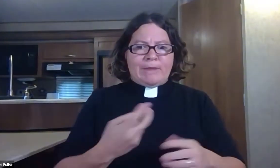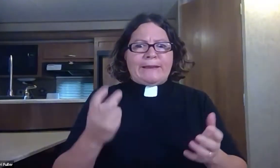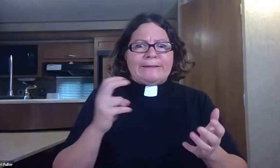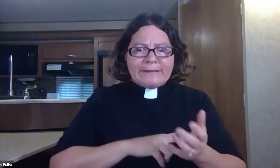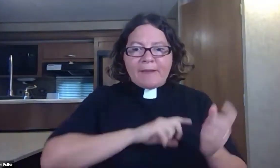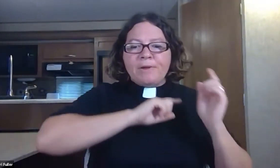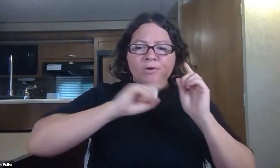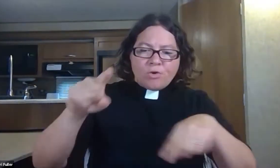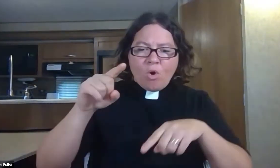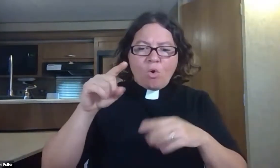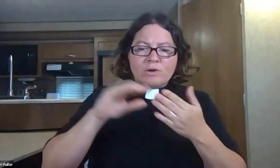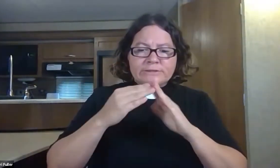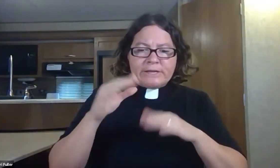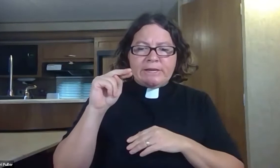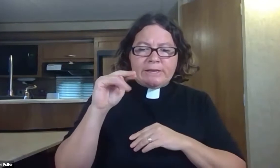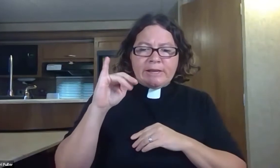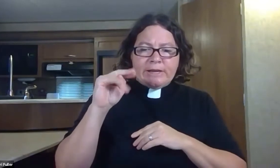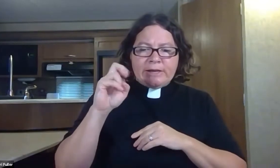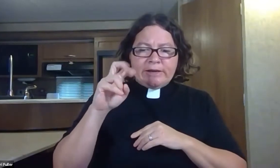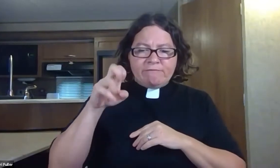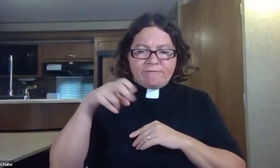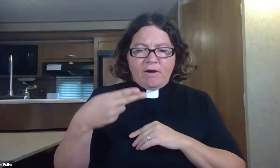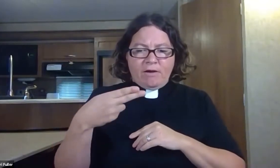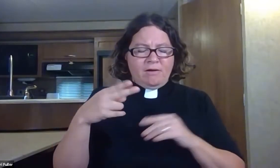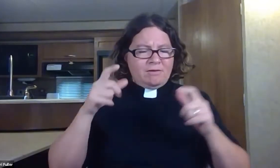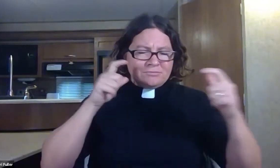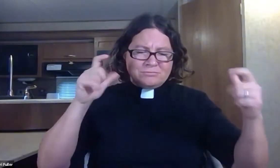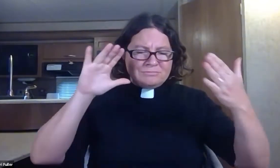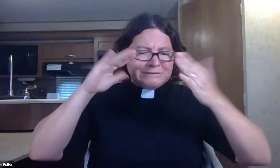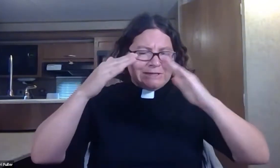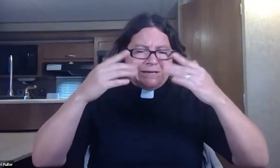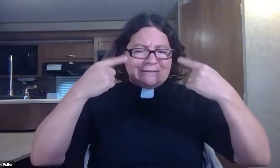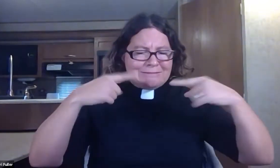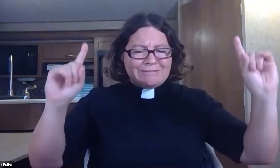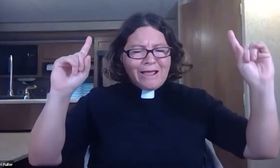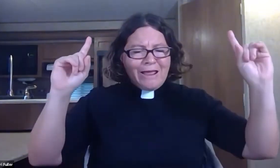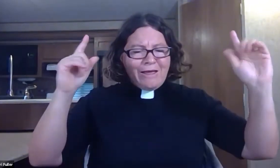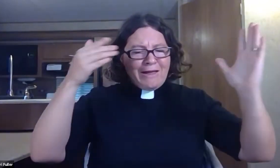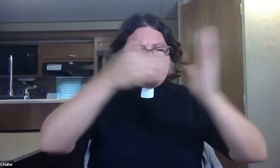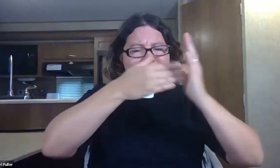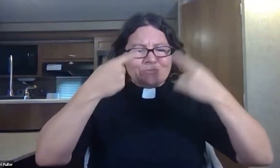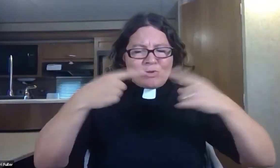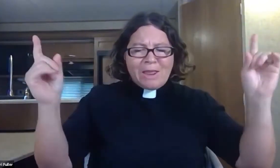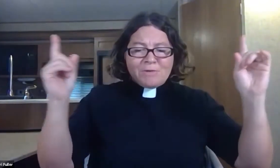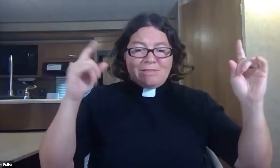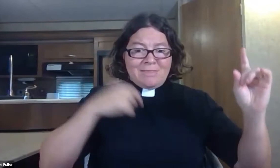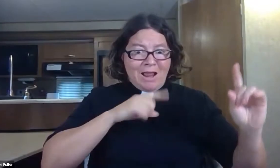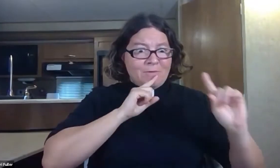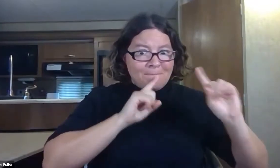The Lord's word came to Jonah a second time. Get up and go to Nineveh, that great city, and declare